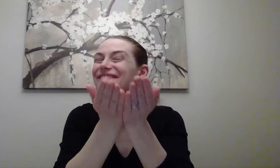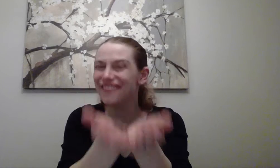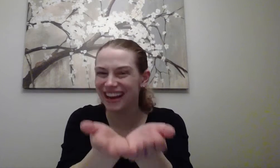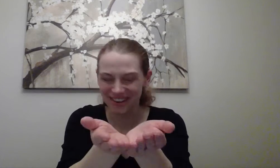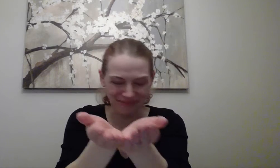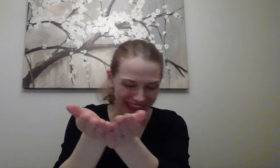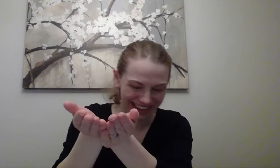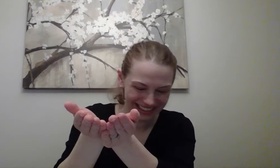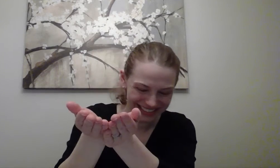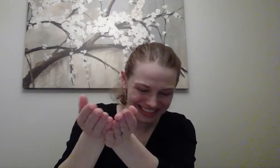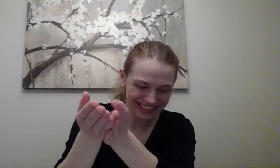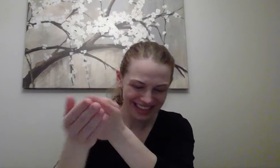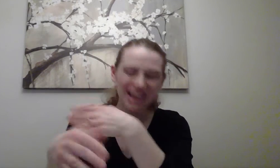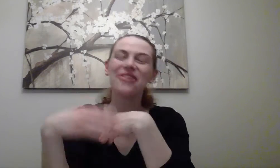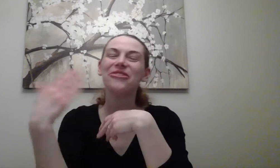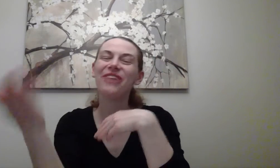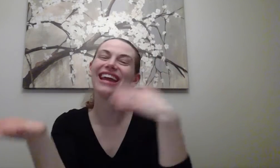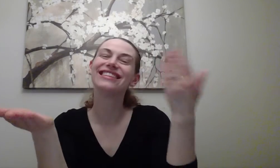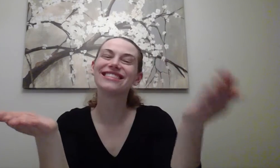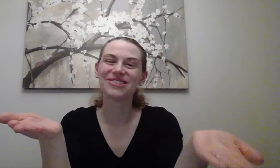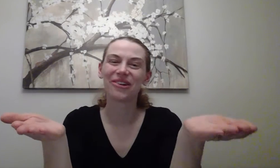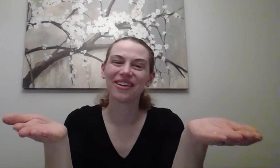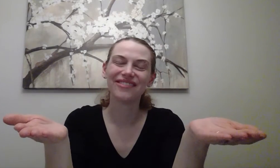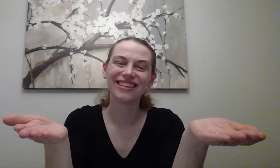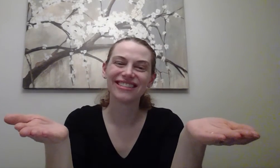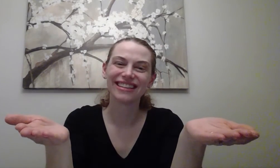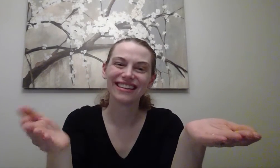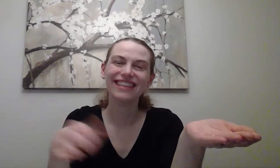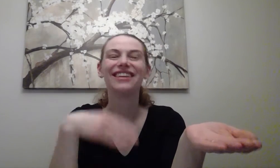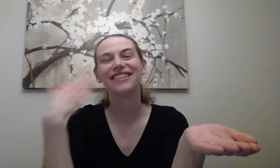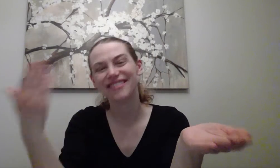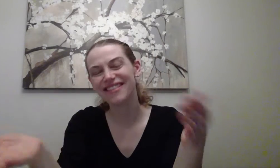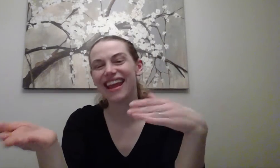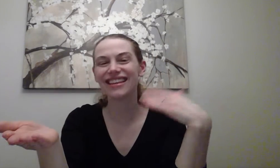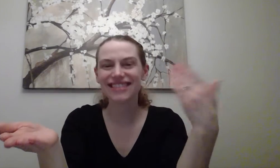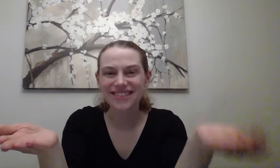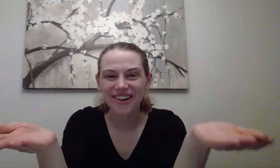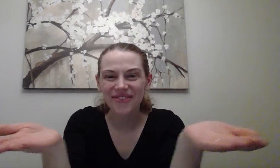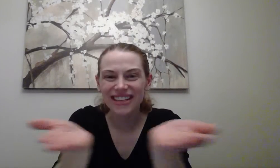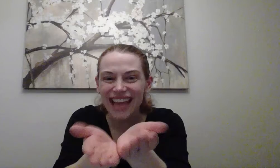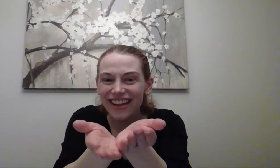Finger paint. Rainstorm. Rainstorm. turn. Rainstorm. Put it together.